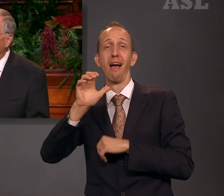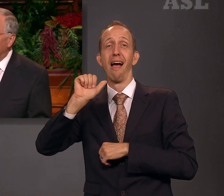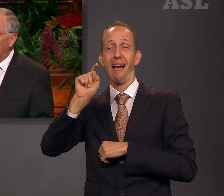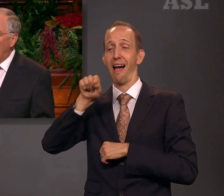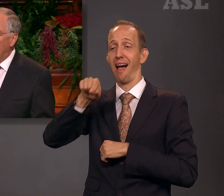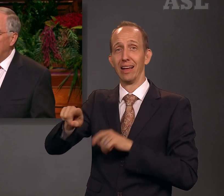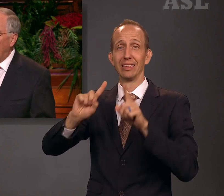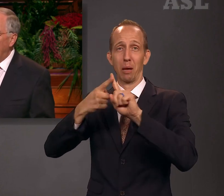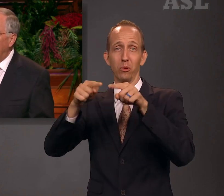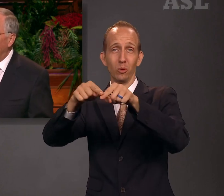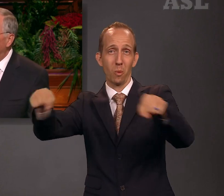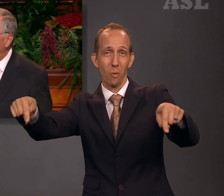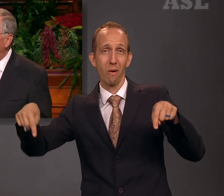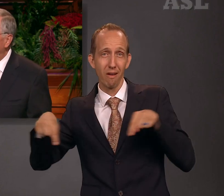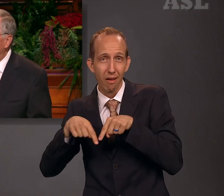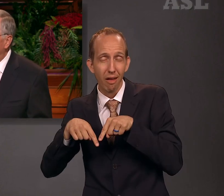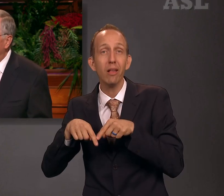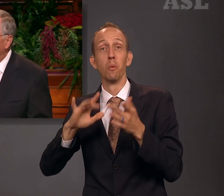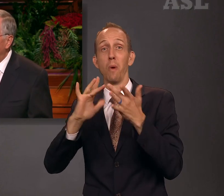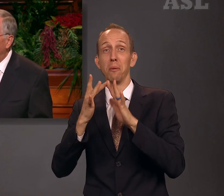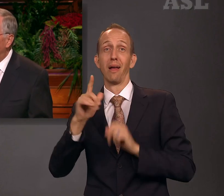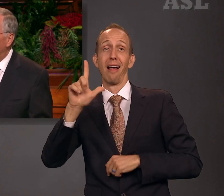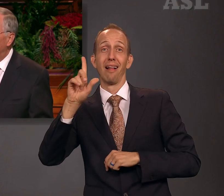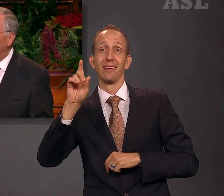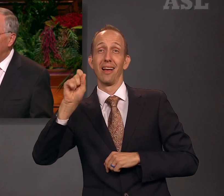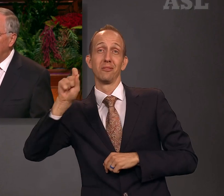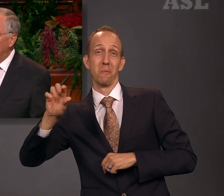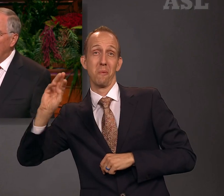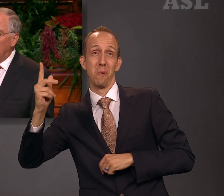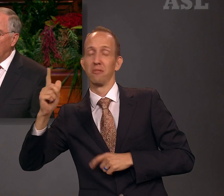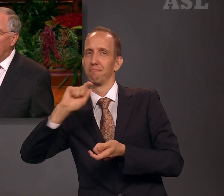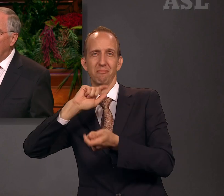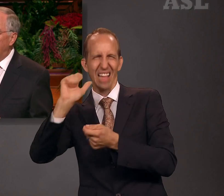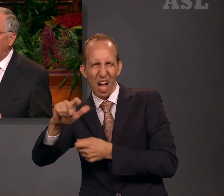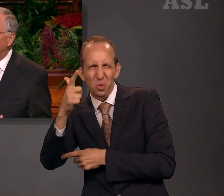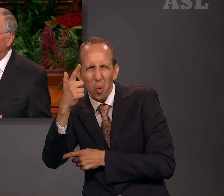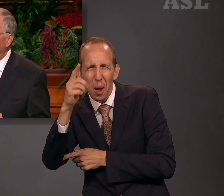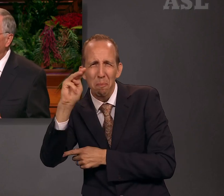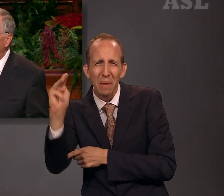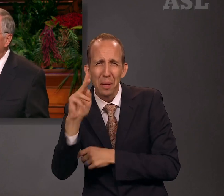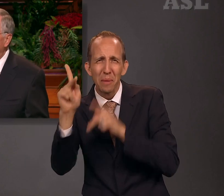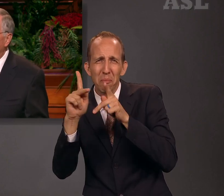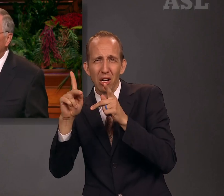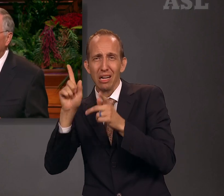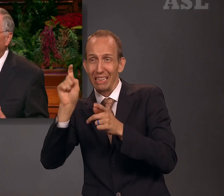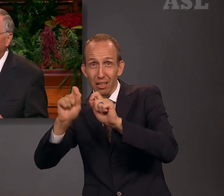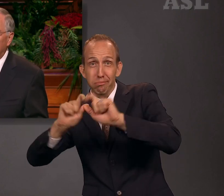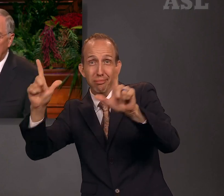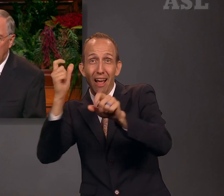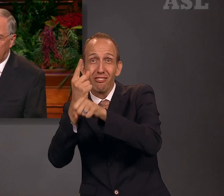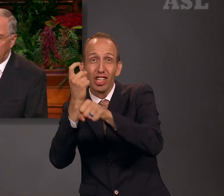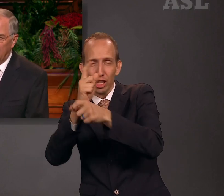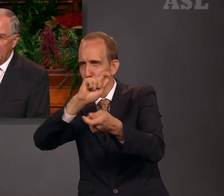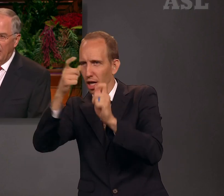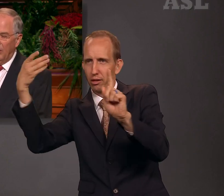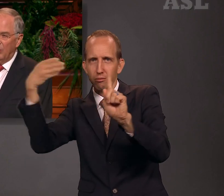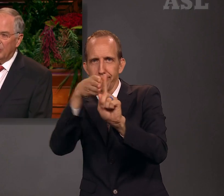The website, LDS.org, which received more than 21 million visits each month, was